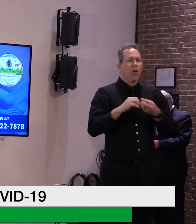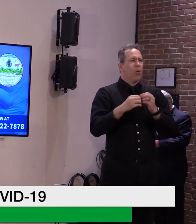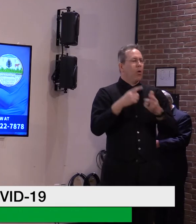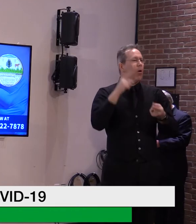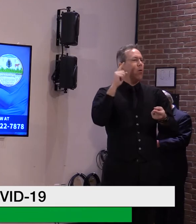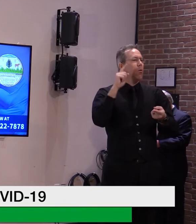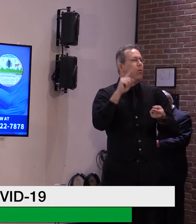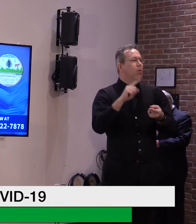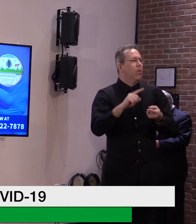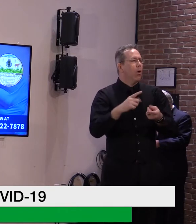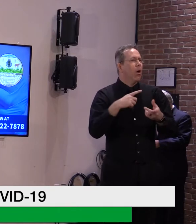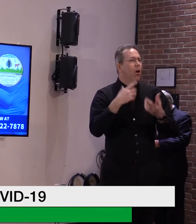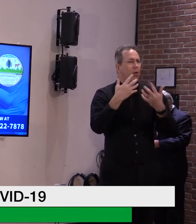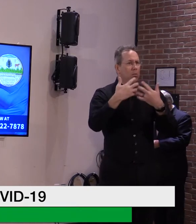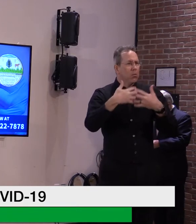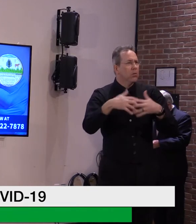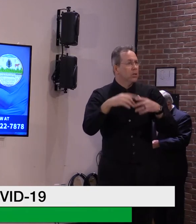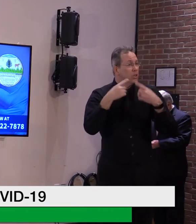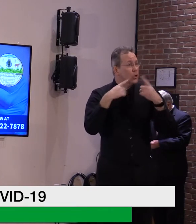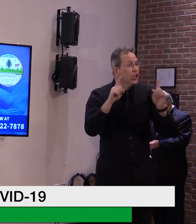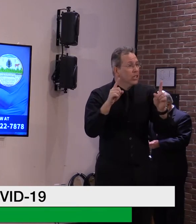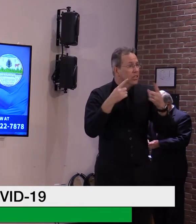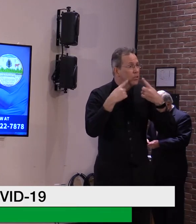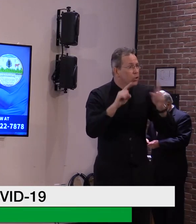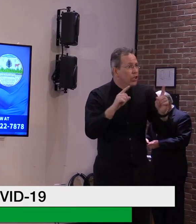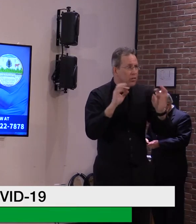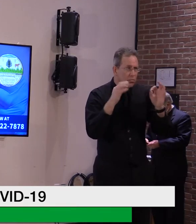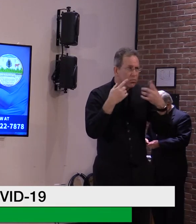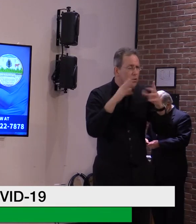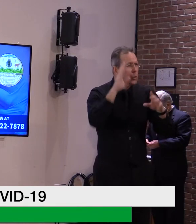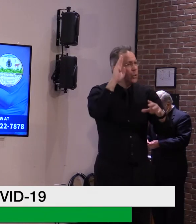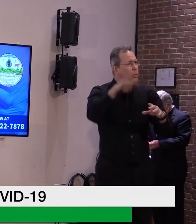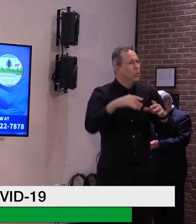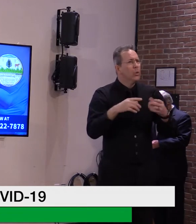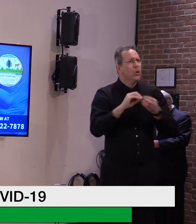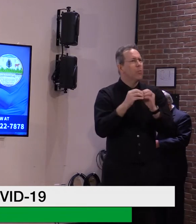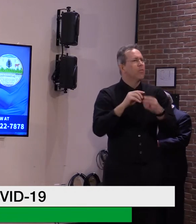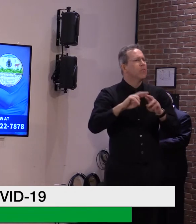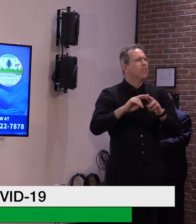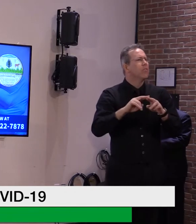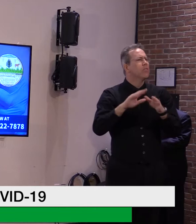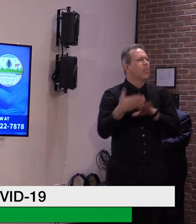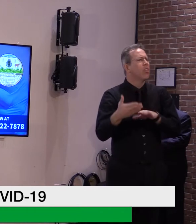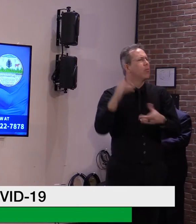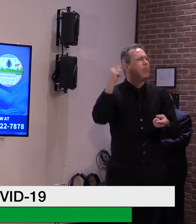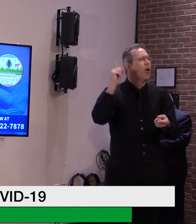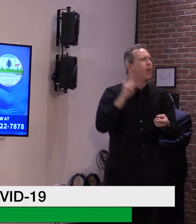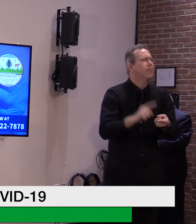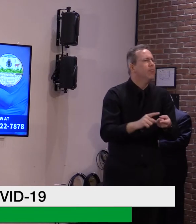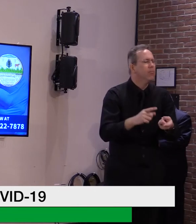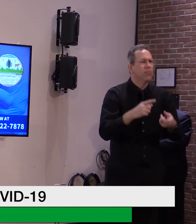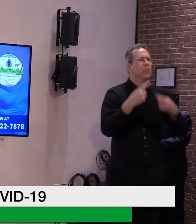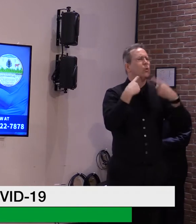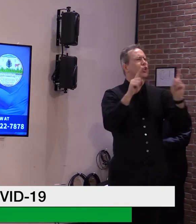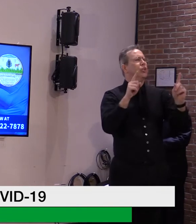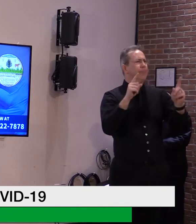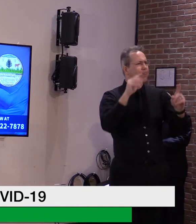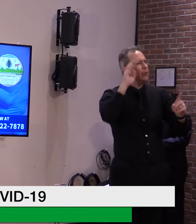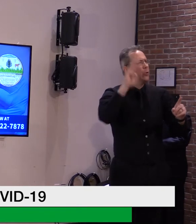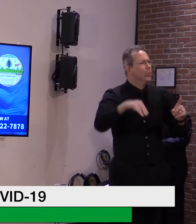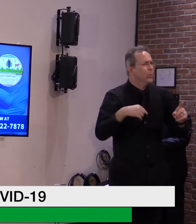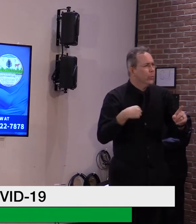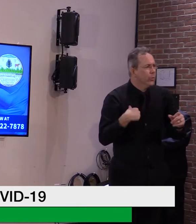play, uh, that we're going to see fewer deaths and we have seen fewer deaths. So, and, and as well, you know, we have a very small